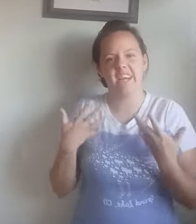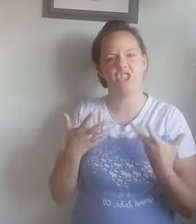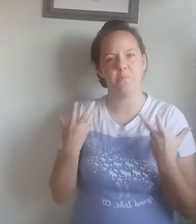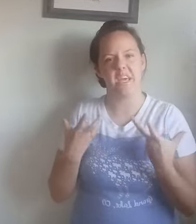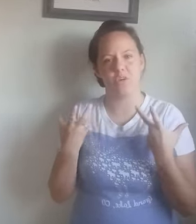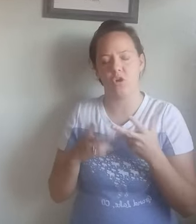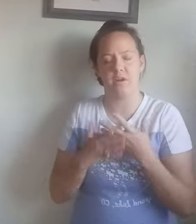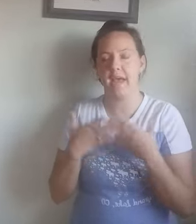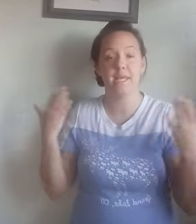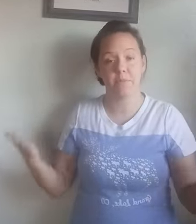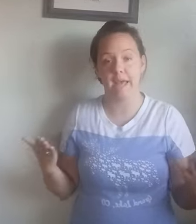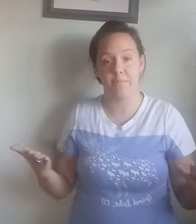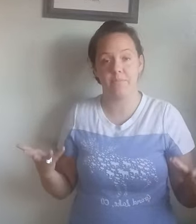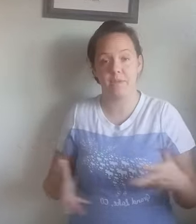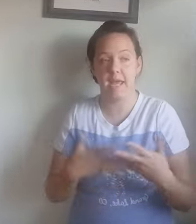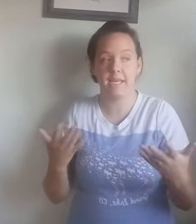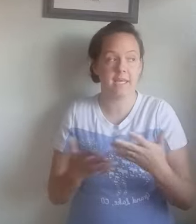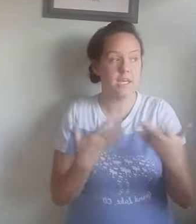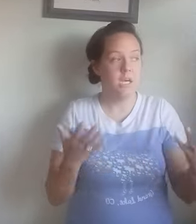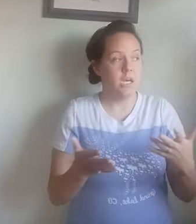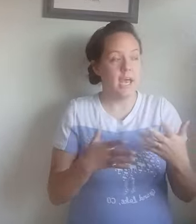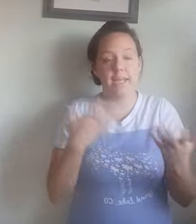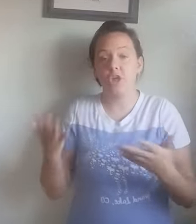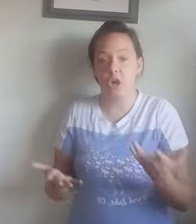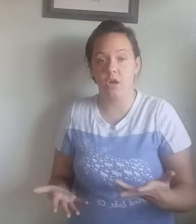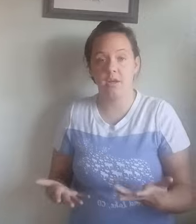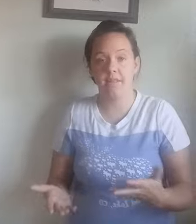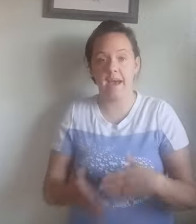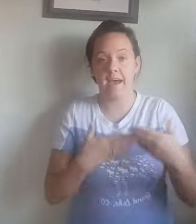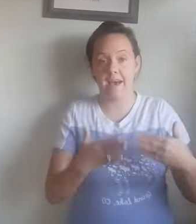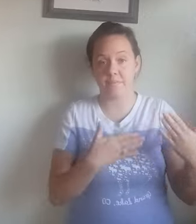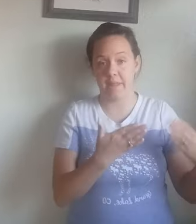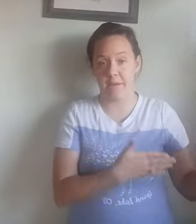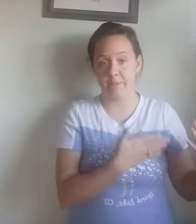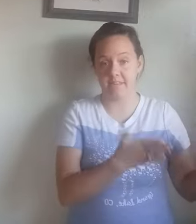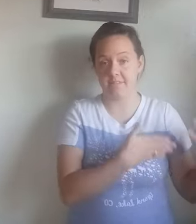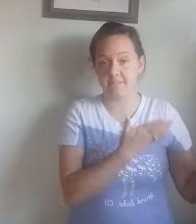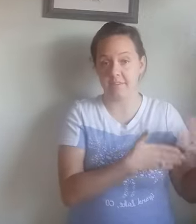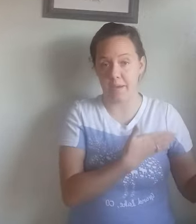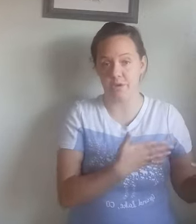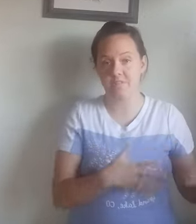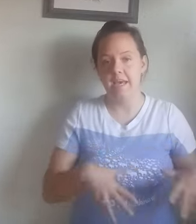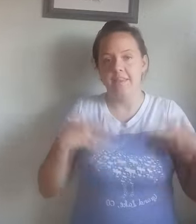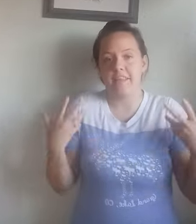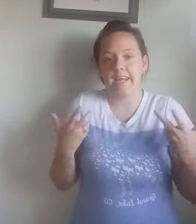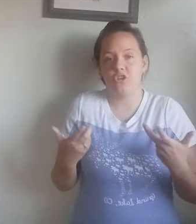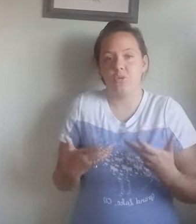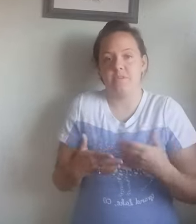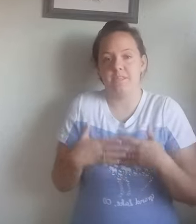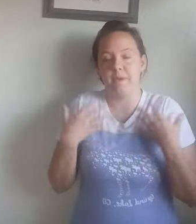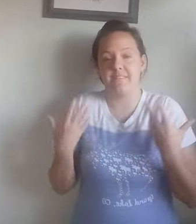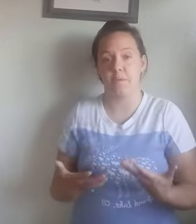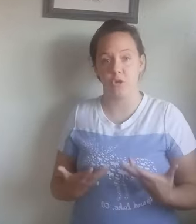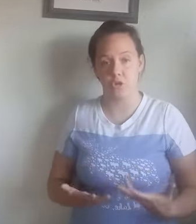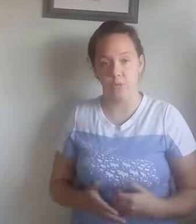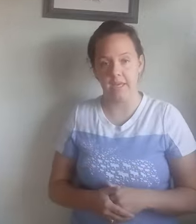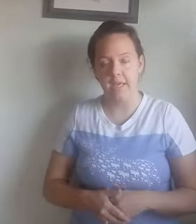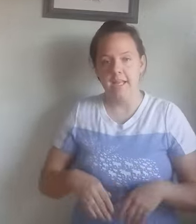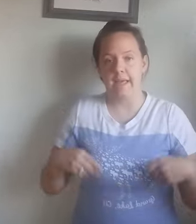to make, or any plant, any, any yarn that has plant-based fibers, they like to use it to make summer clothing. Like